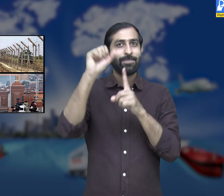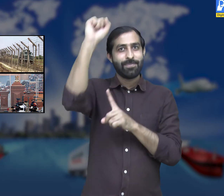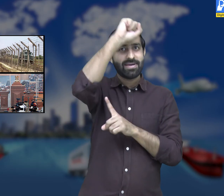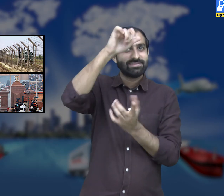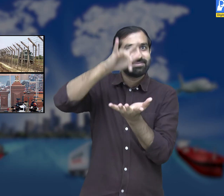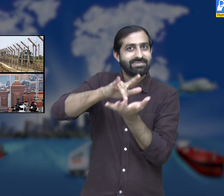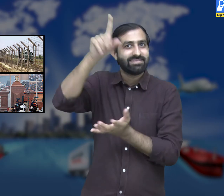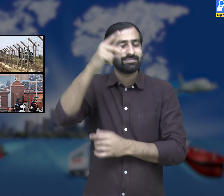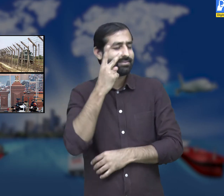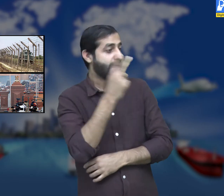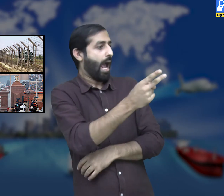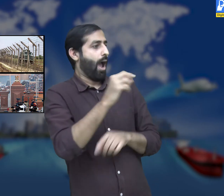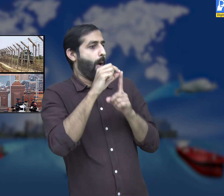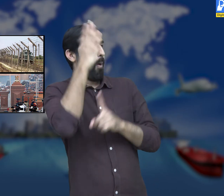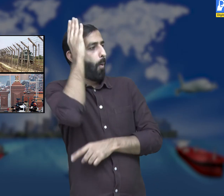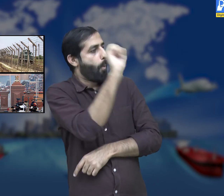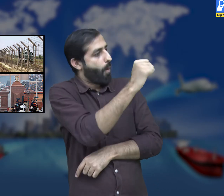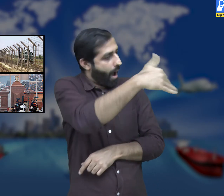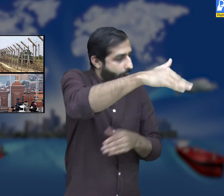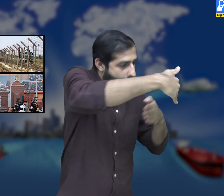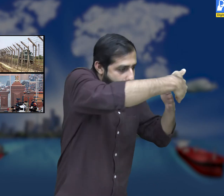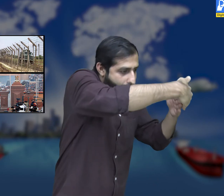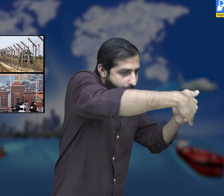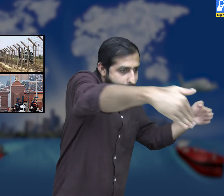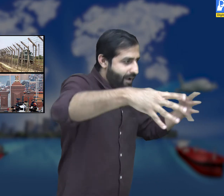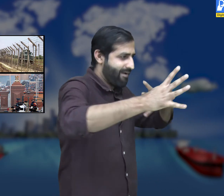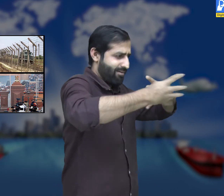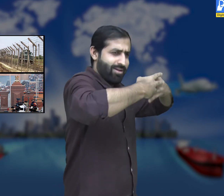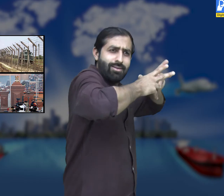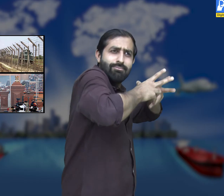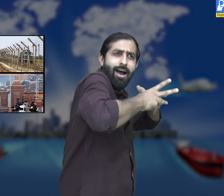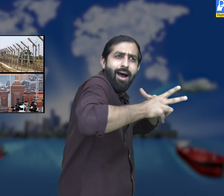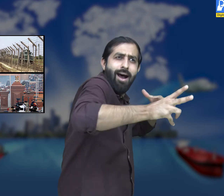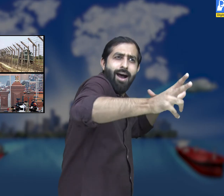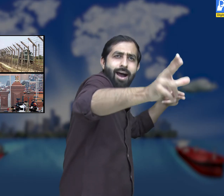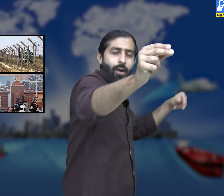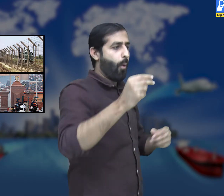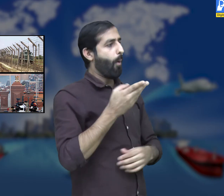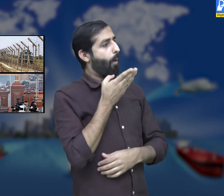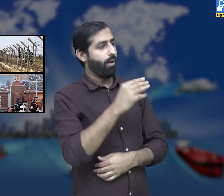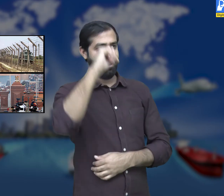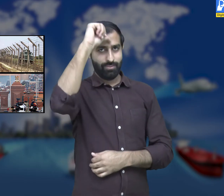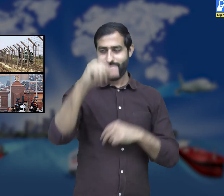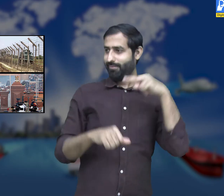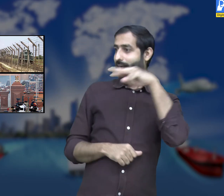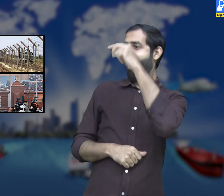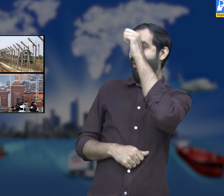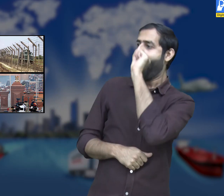have seen Wagha border in Amritsa in the state of Punjab. It is the geographical boundary separating India and